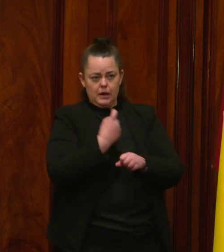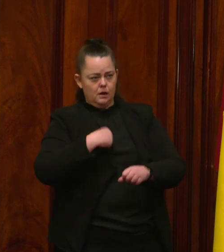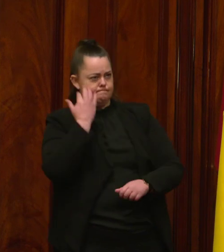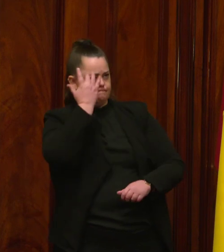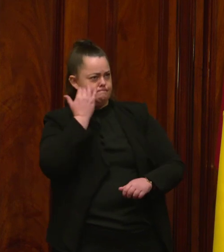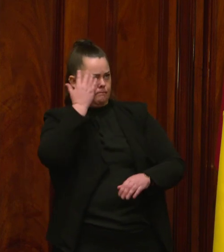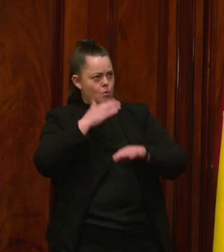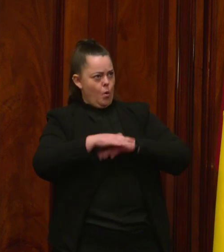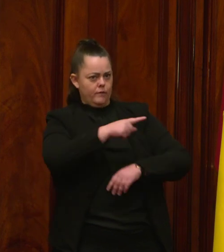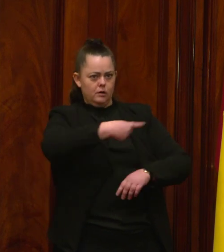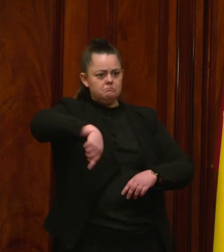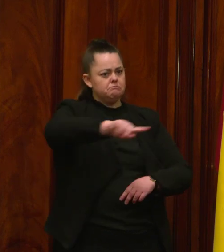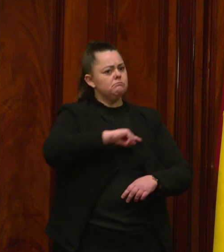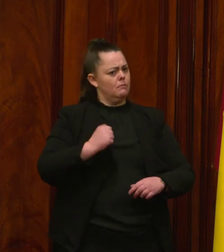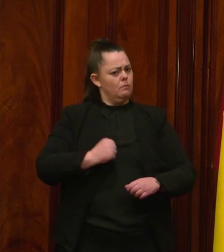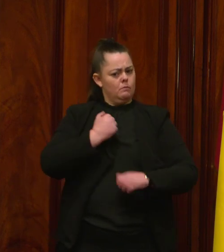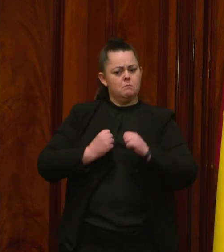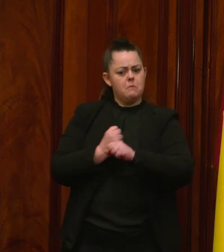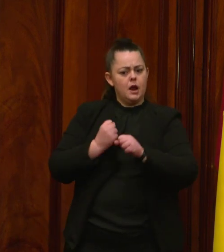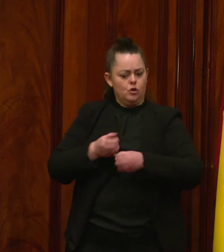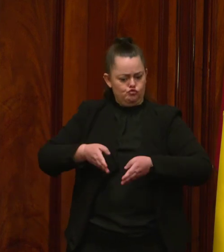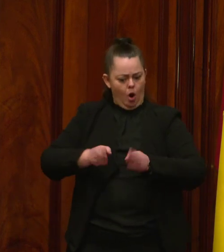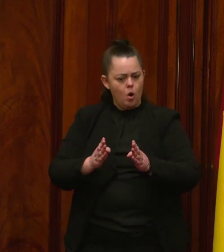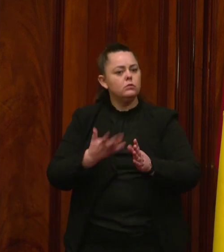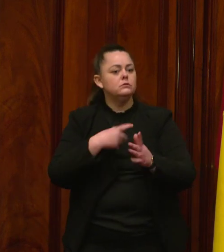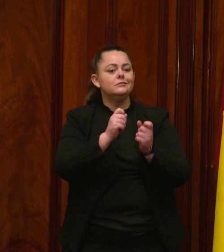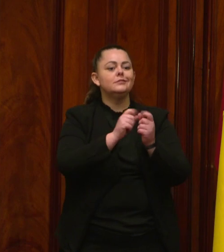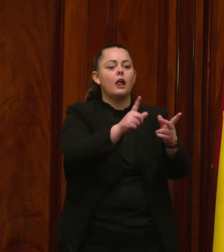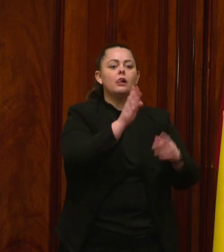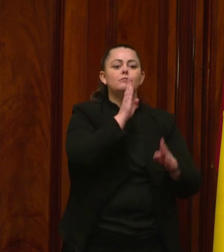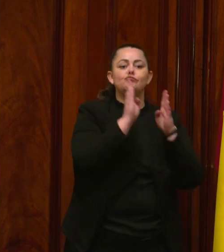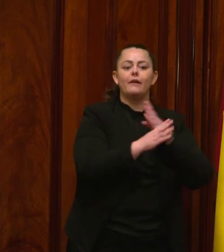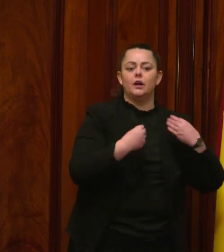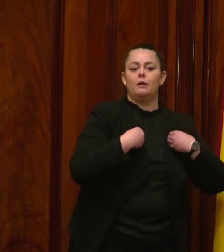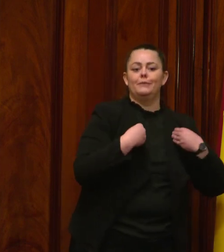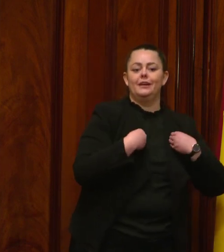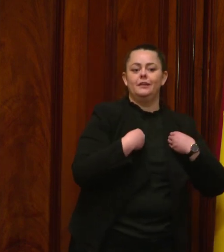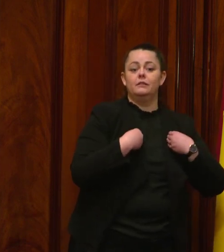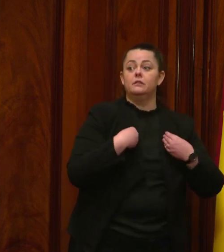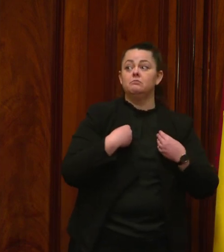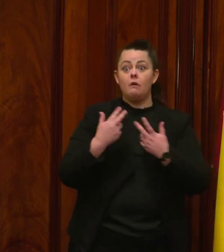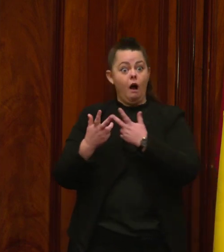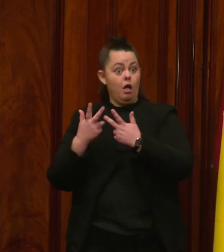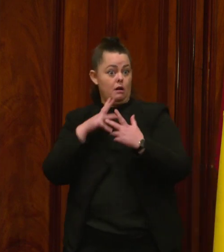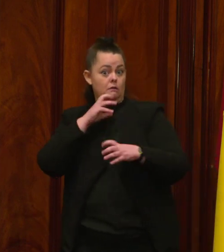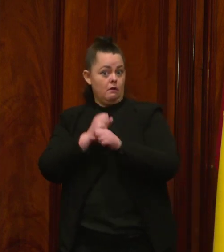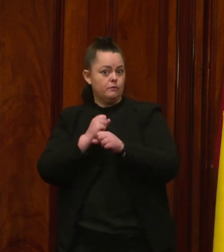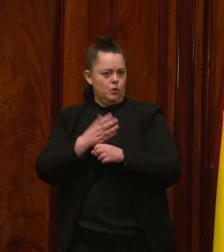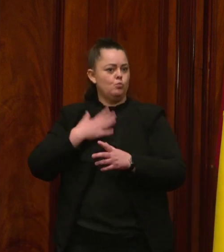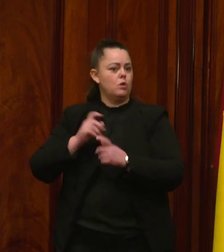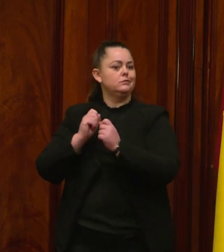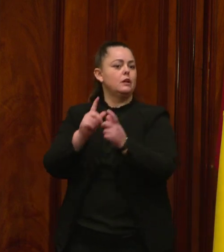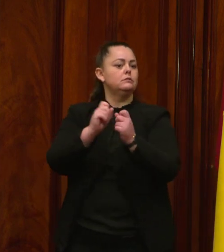on the record as opposing the privatisation of bus services. It has committed to ending the privatisation of public transport